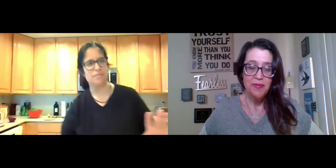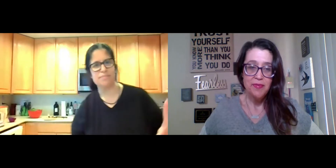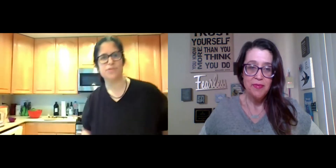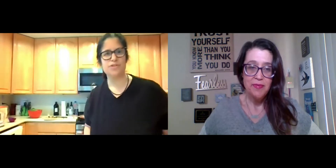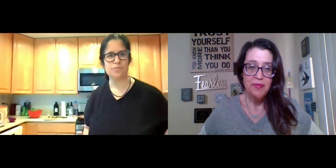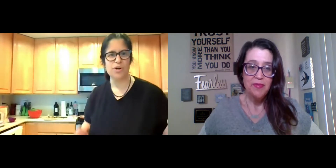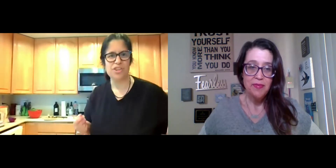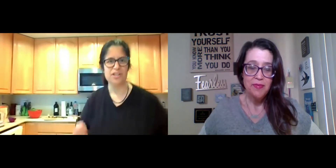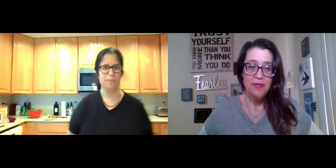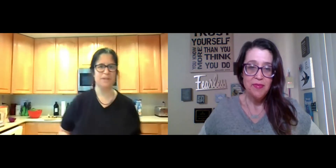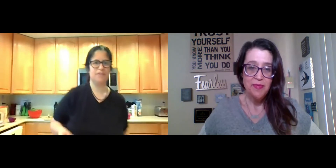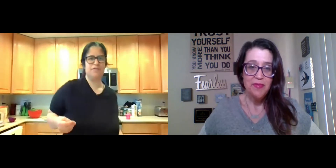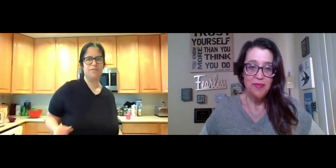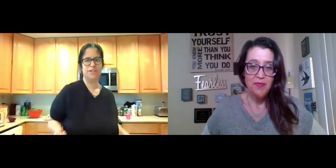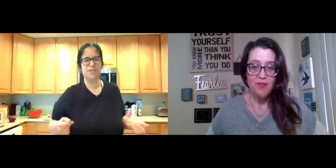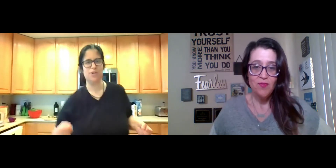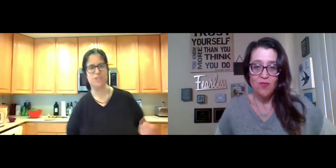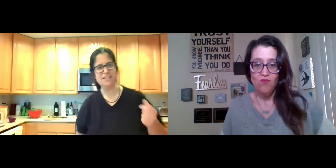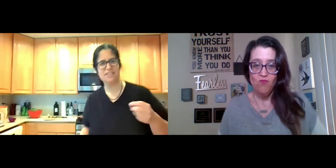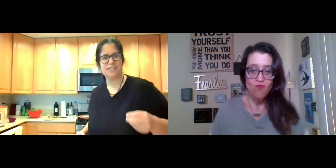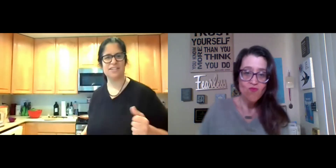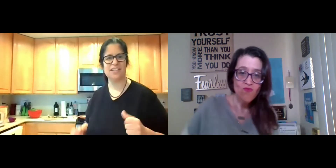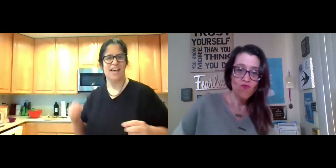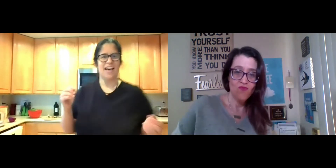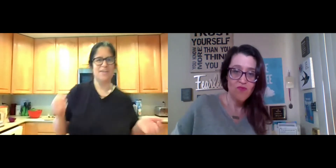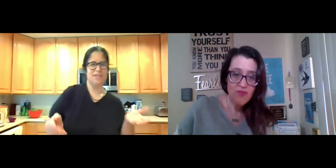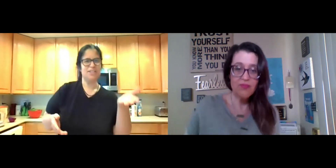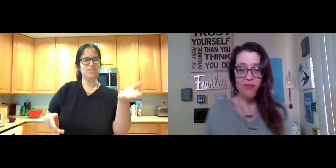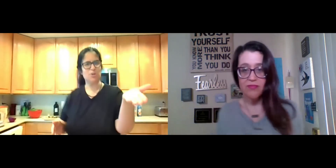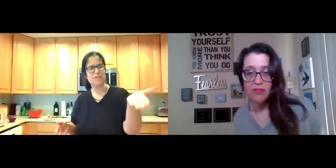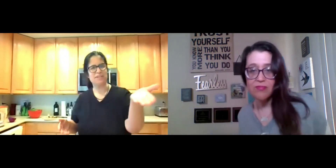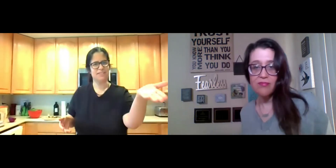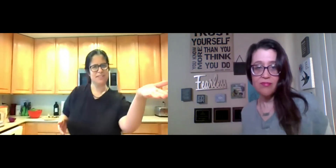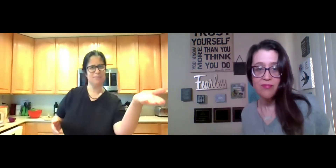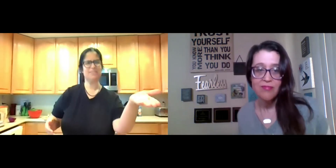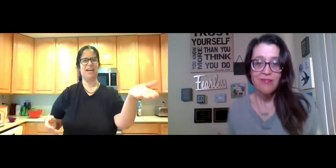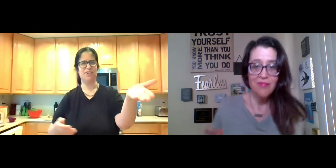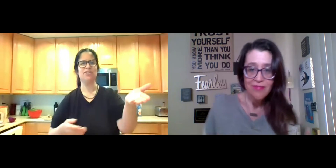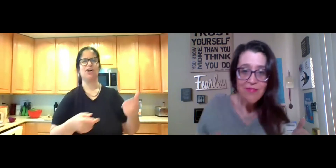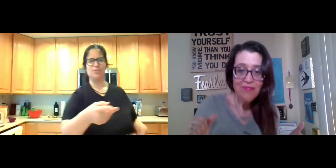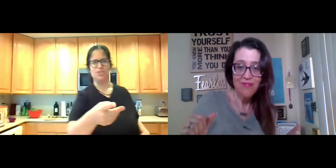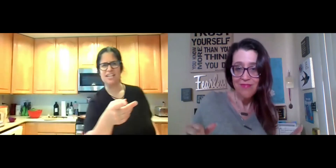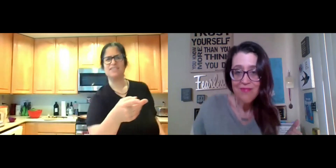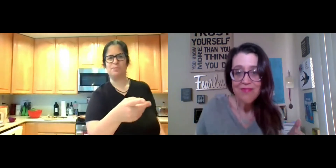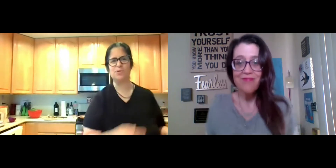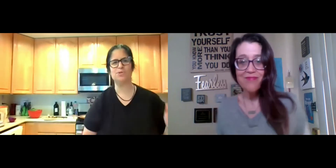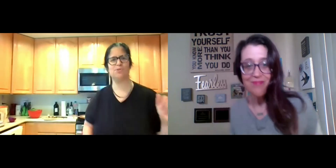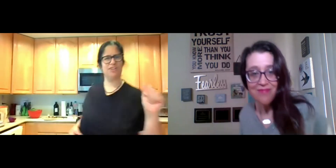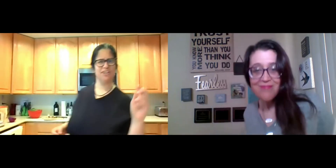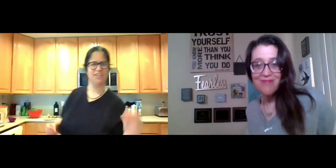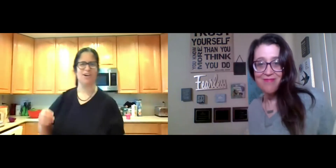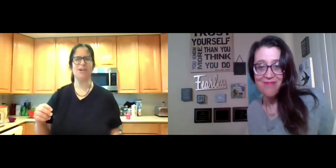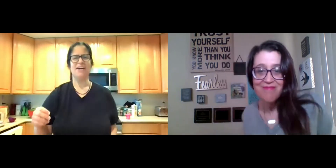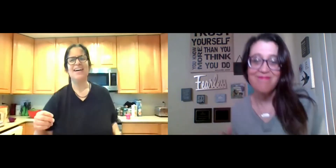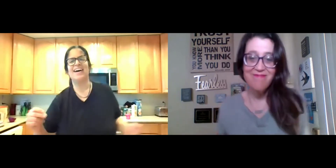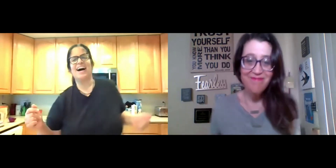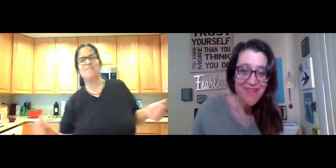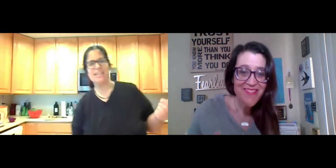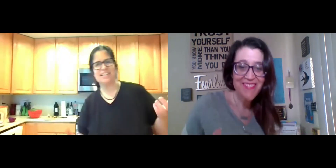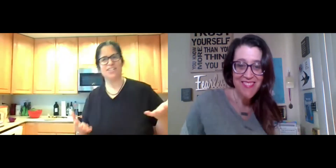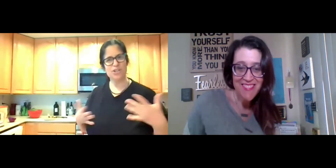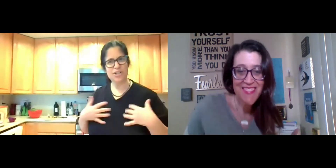with a little bit of, you know, dancing. I mean, let's show me. Let me see. Yeah, there you go. She's got some groove. There you go.